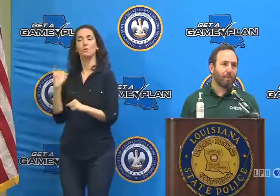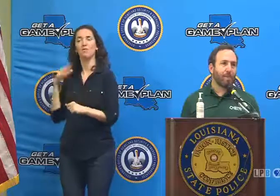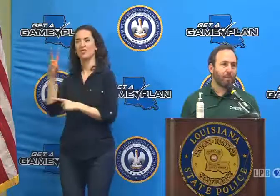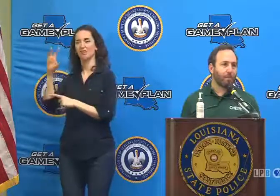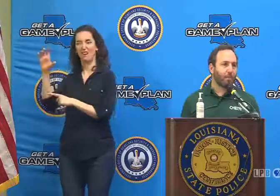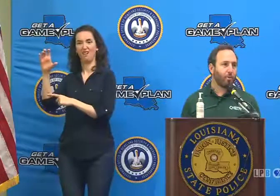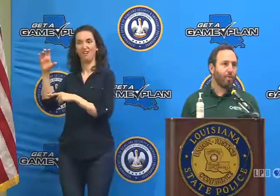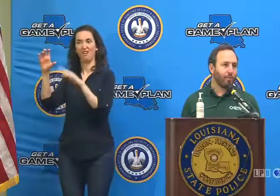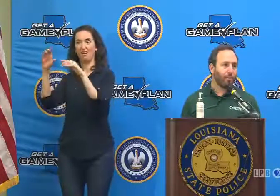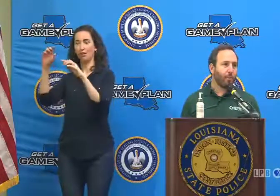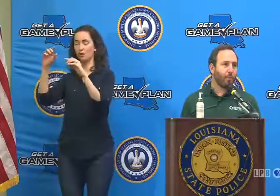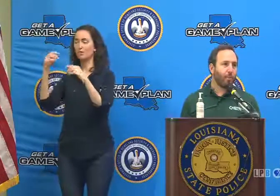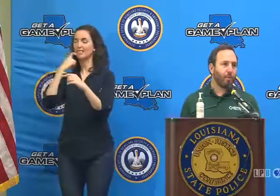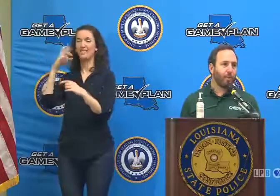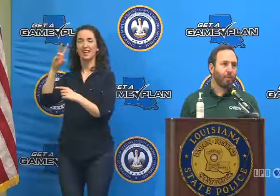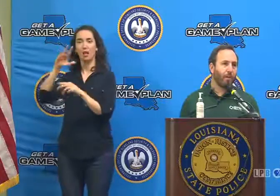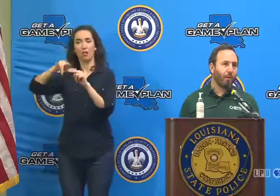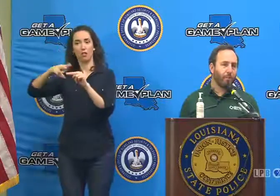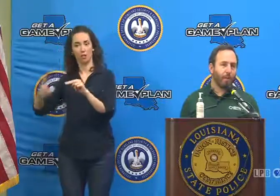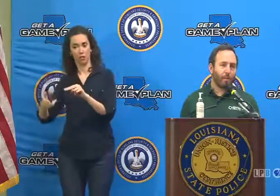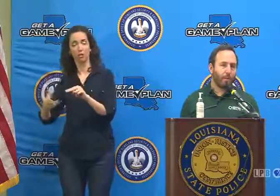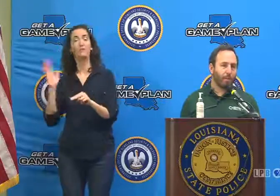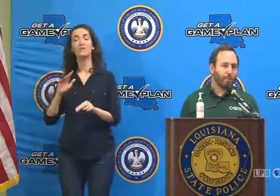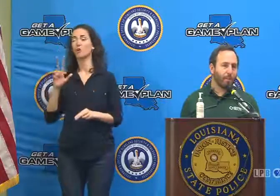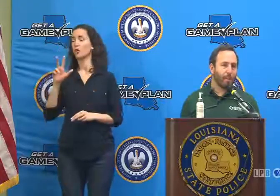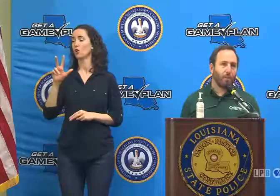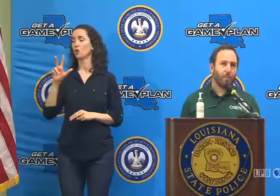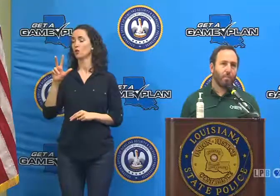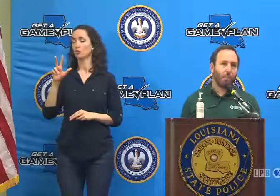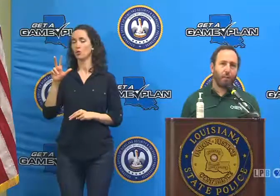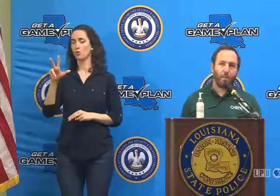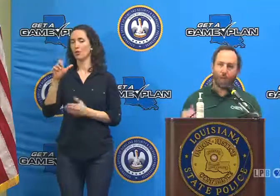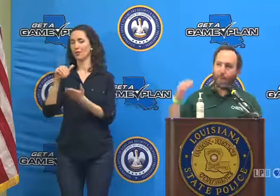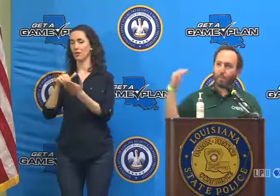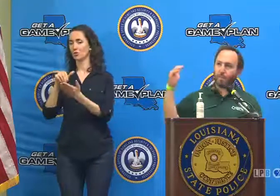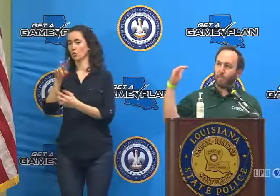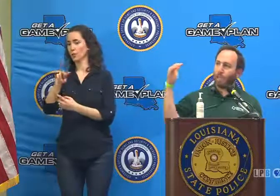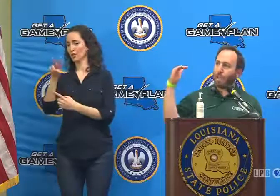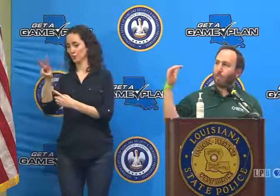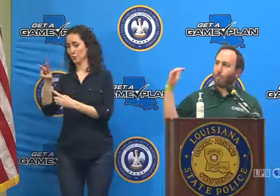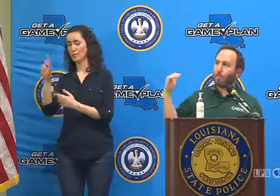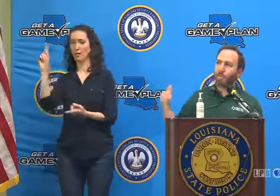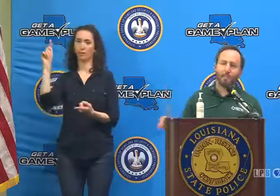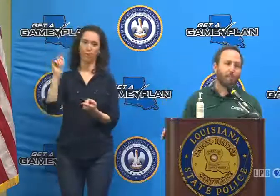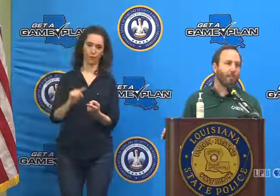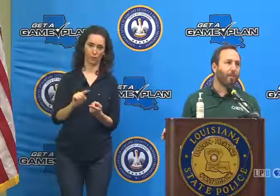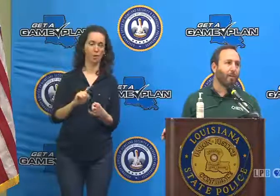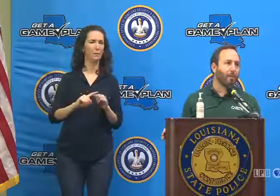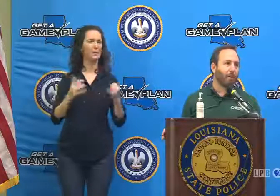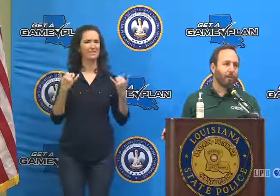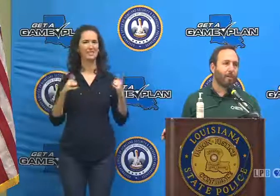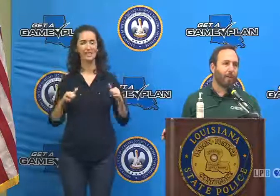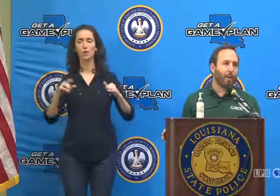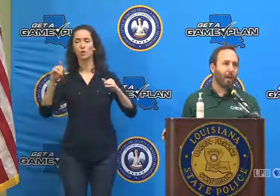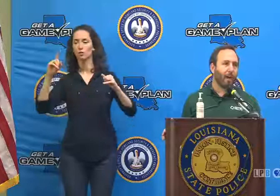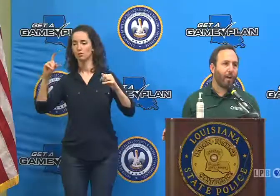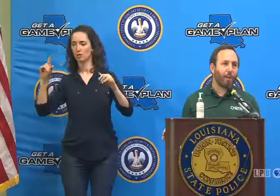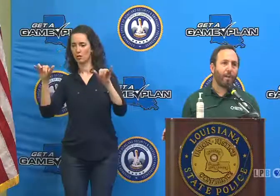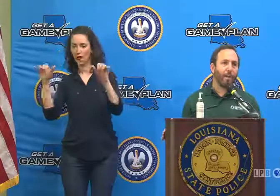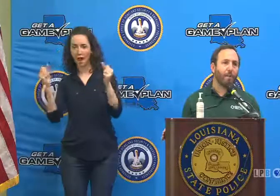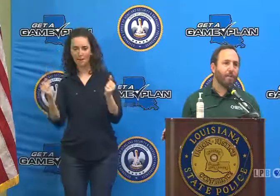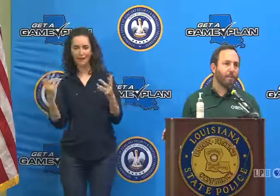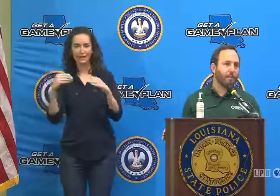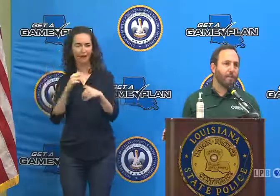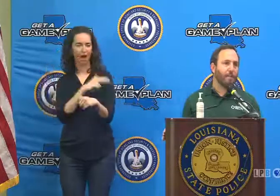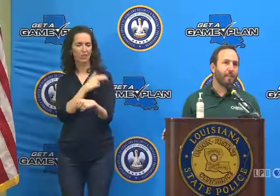peak of 3,022 in the middle of August. But the absolute level is still very, very high,